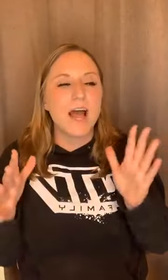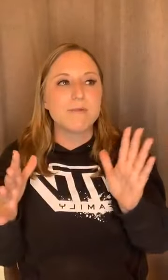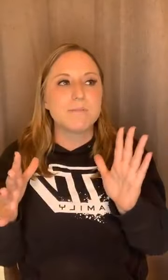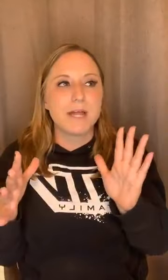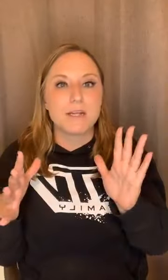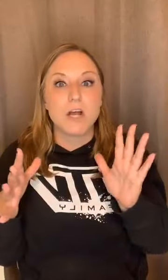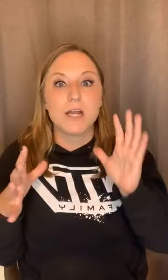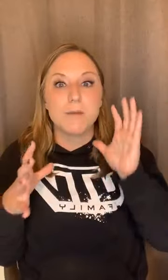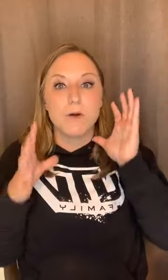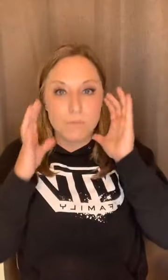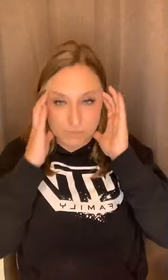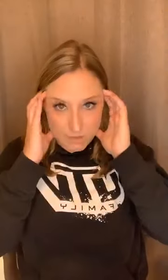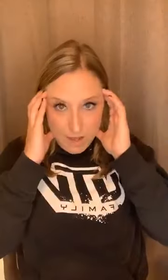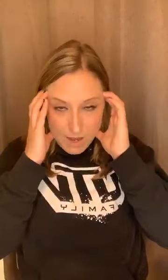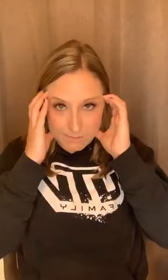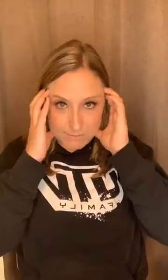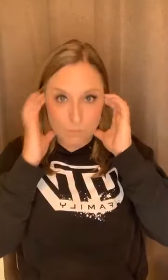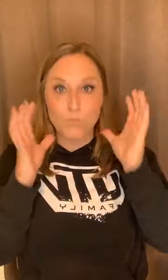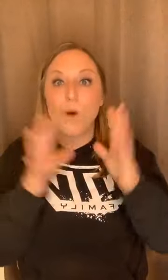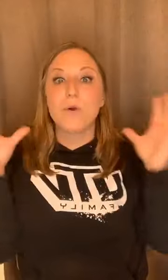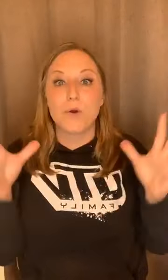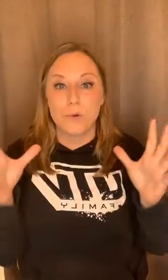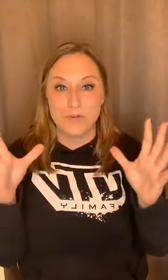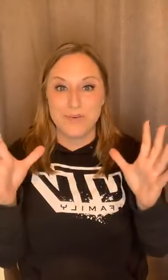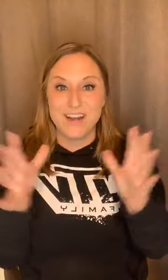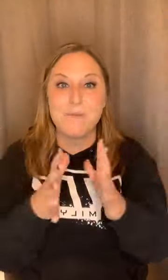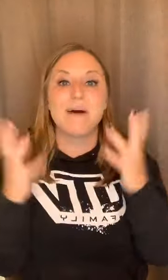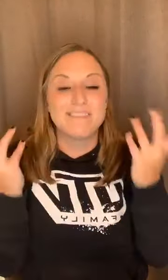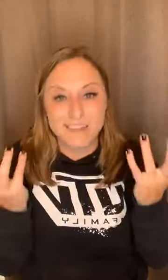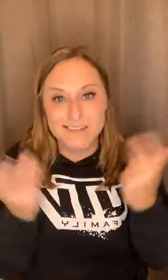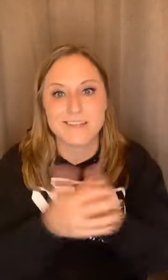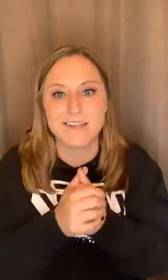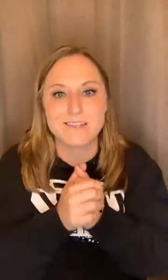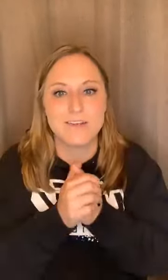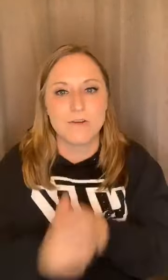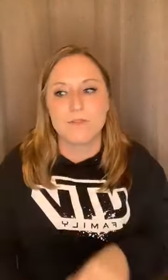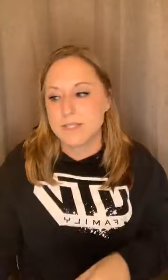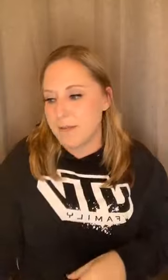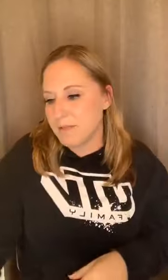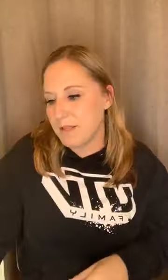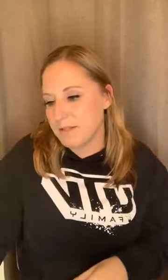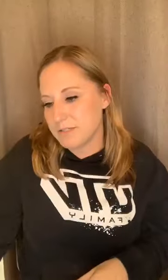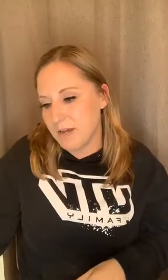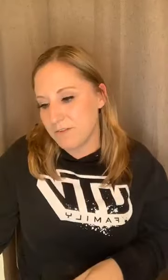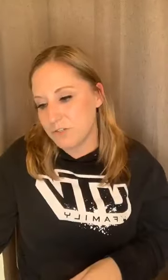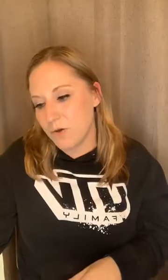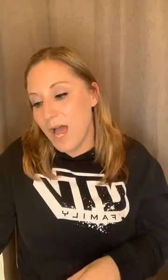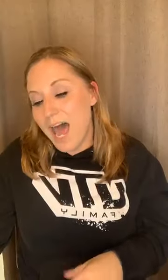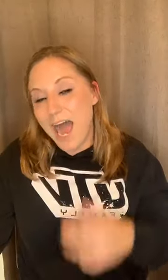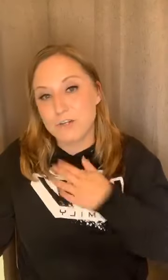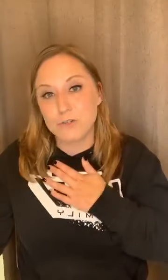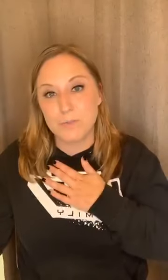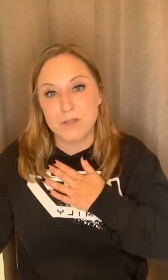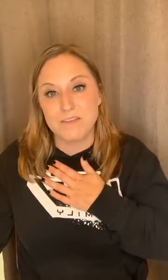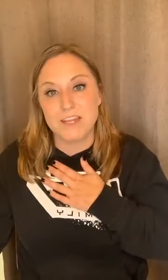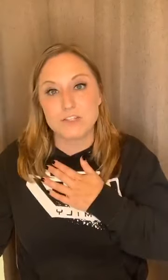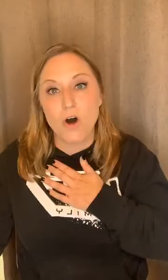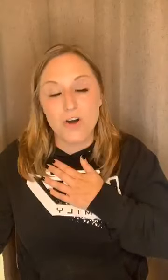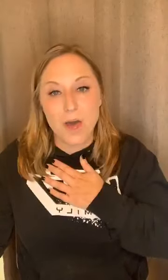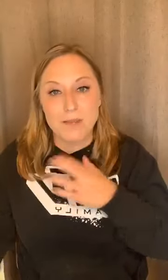wasn't planning on talking about, um, what we're all going through right now, but it's, it's, you know, the time and stuff. And so I truly believe that it's all coming